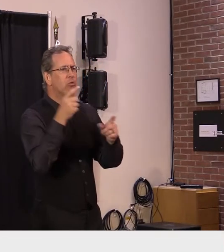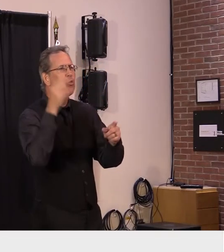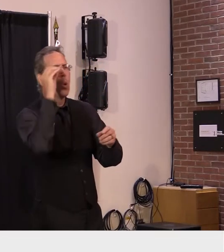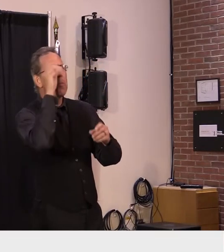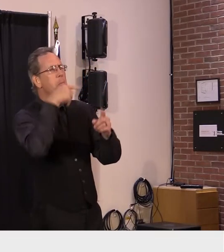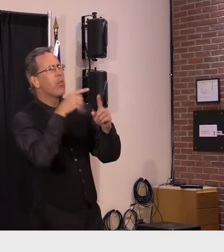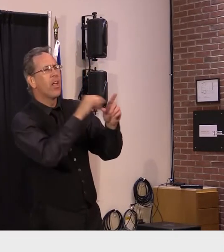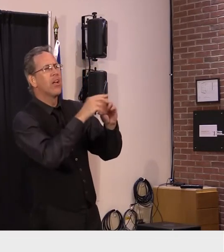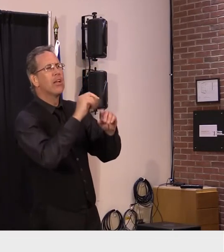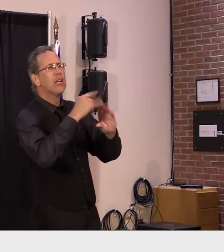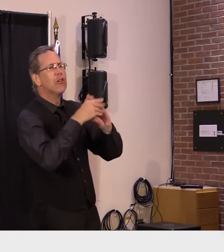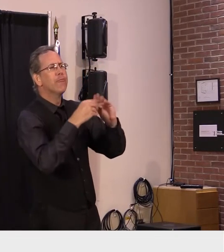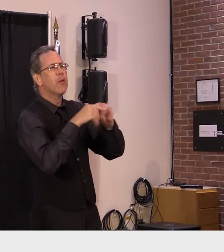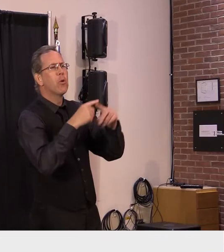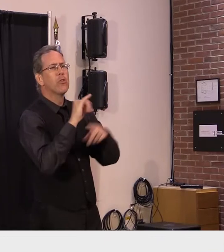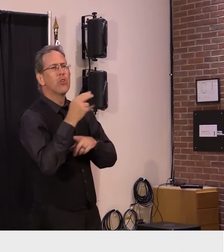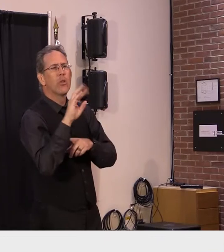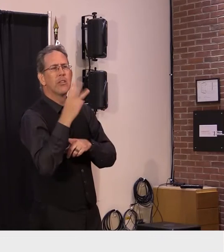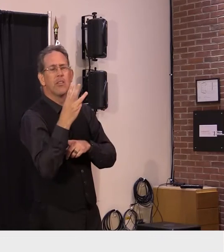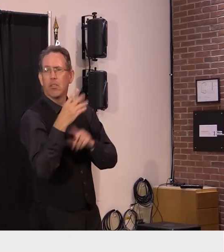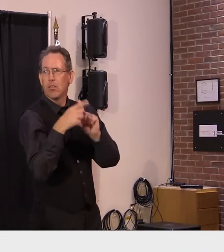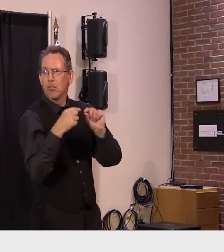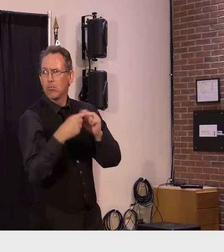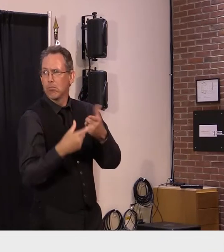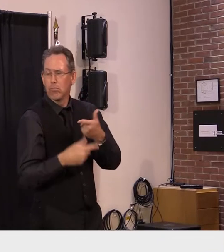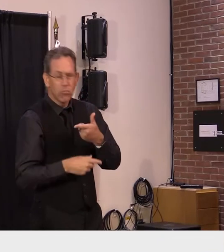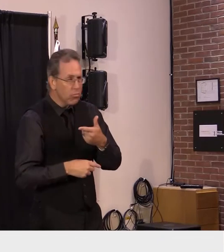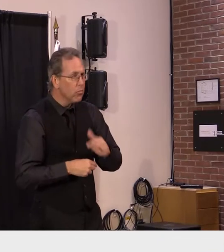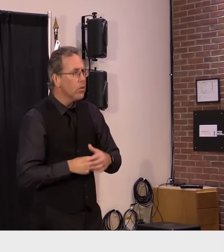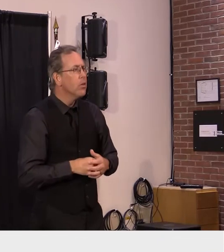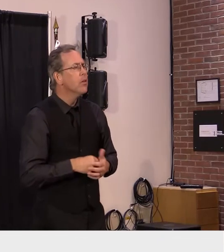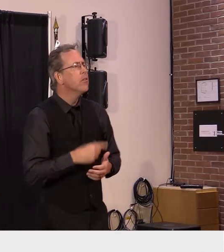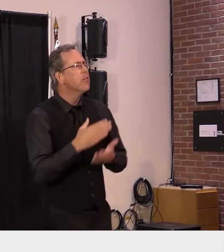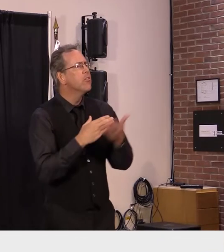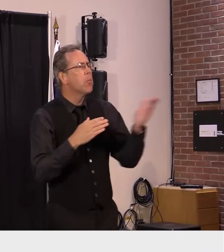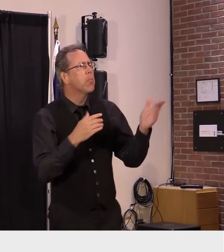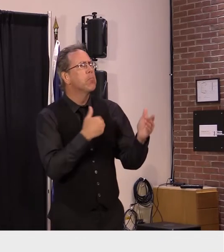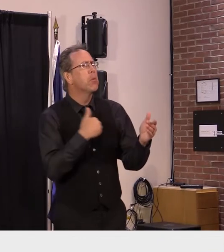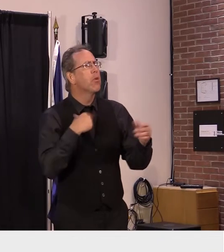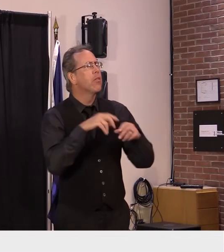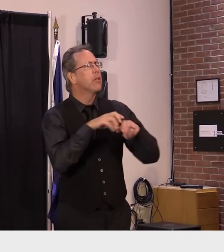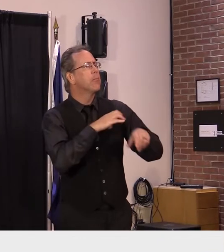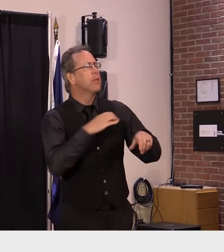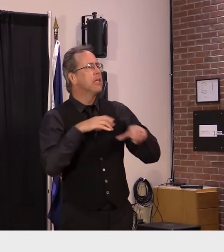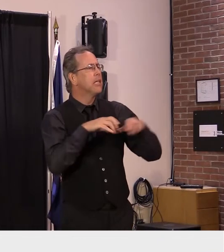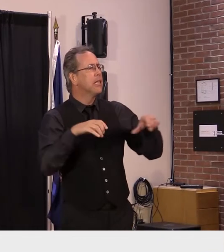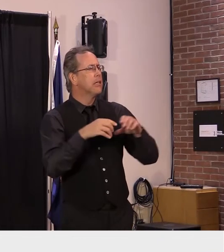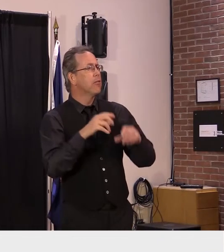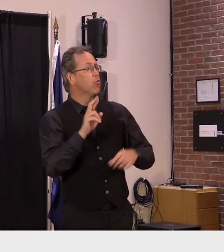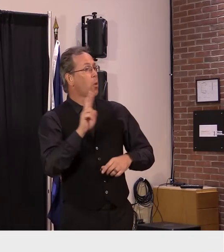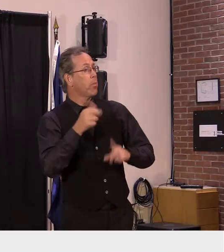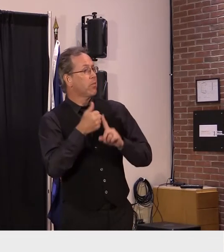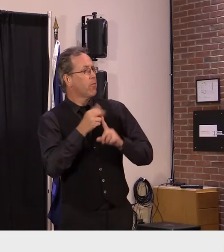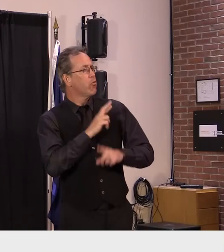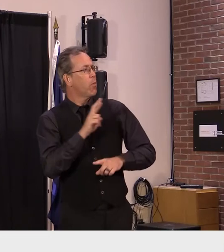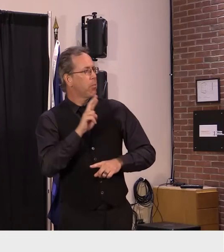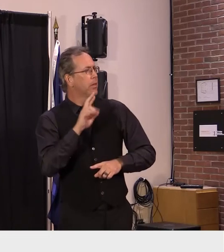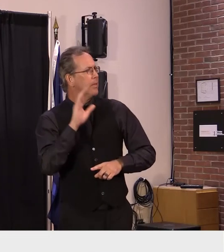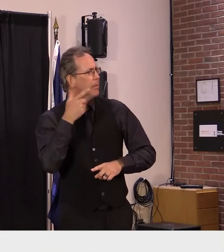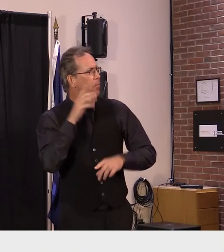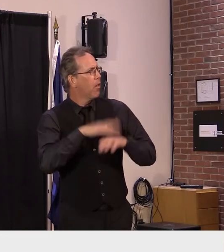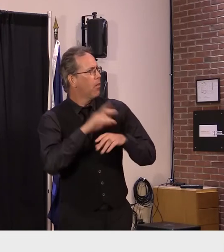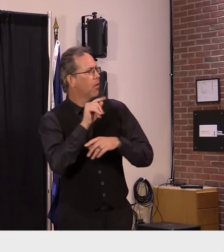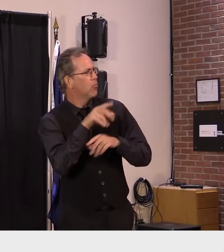too um some of the the members of republican members of congress uh are still